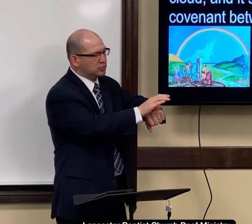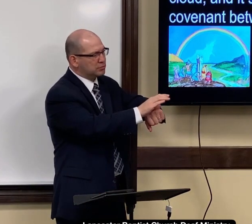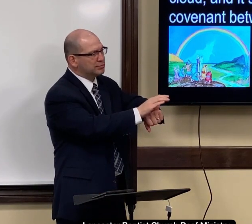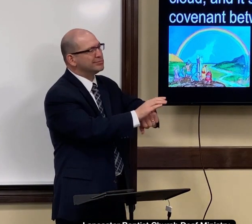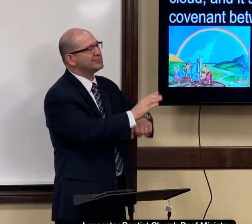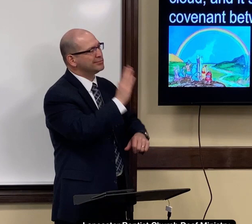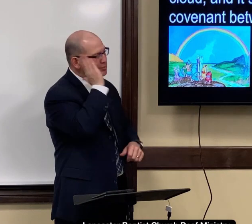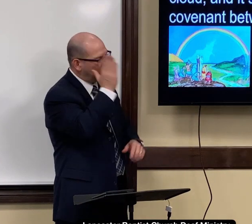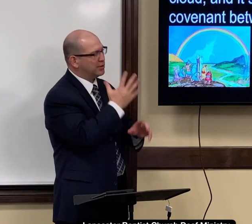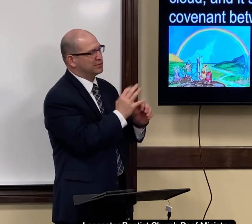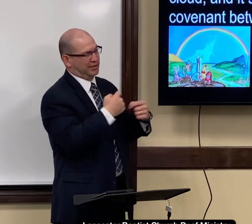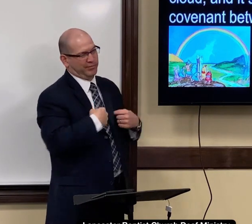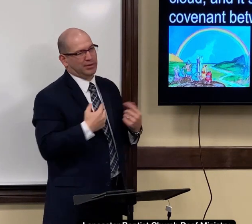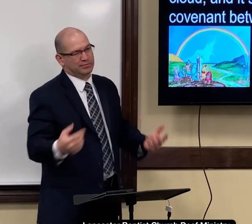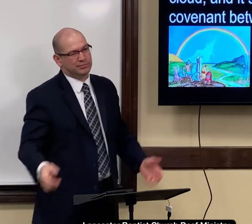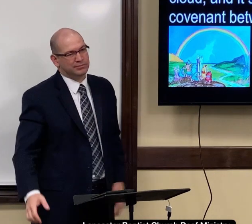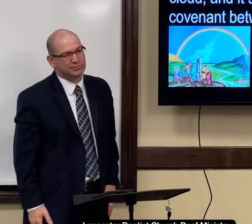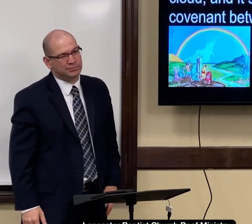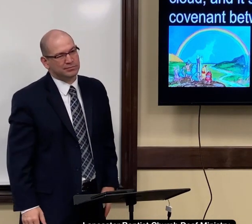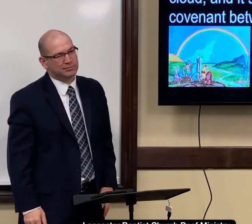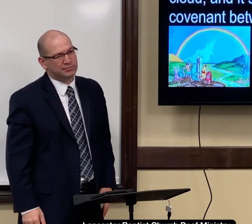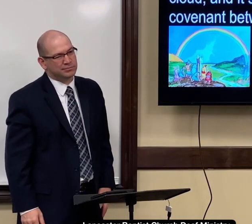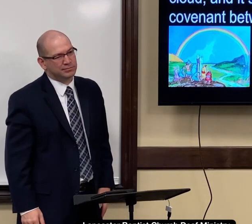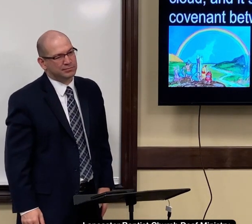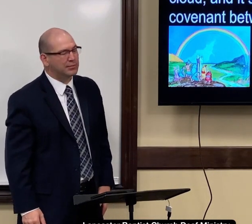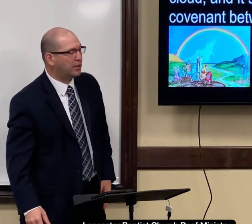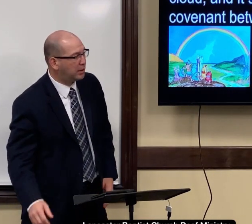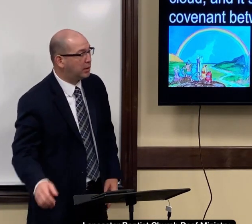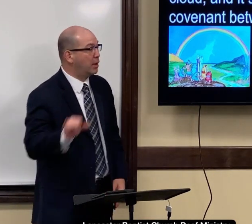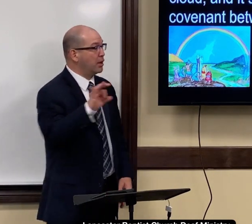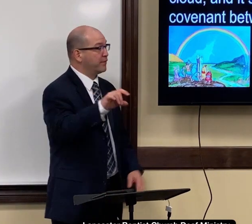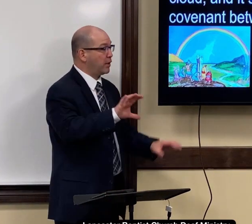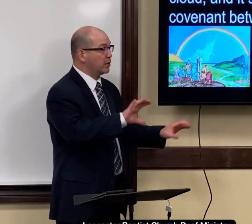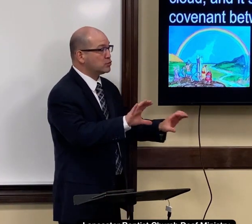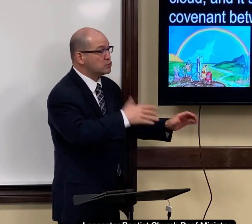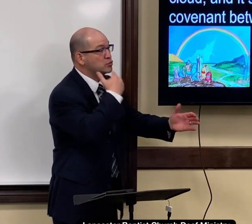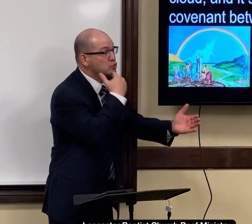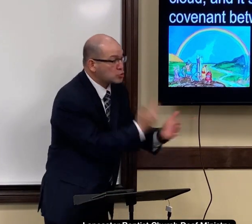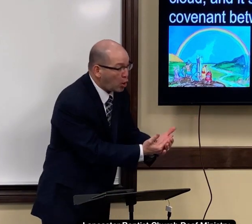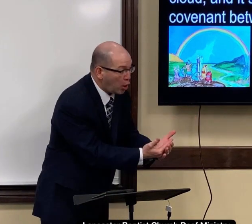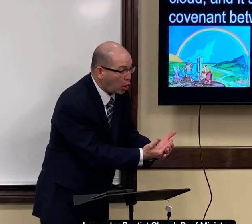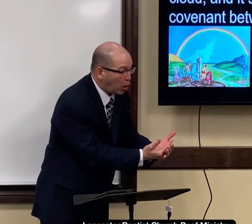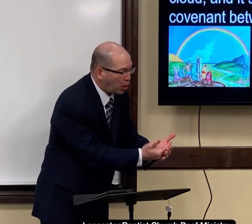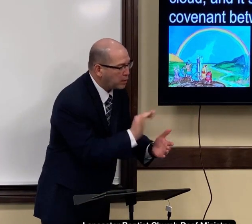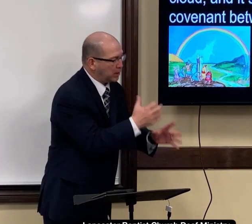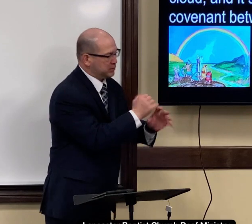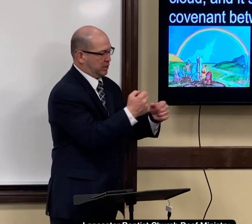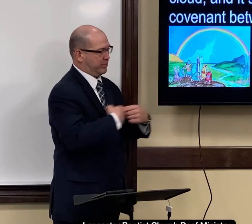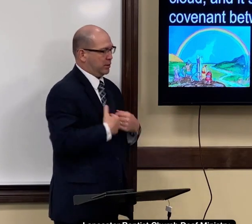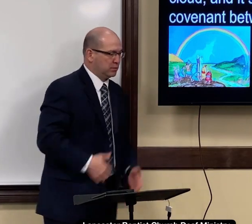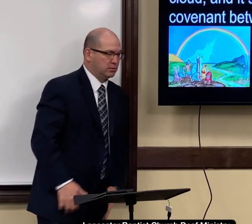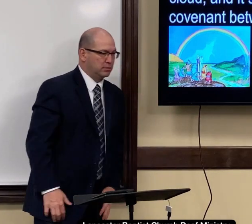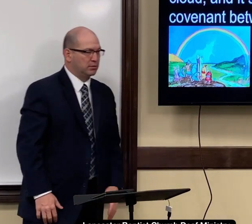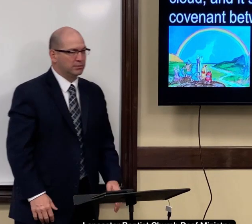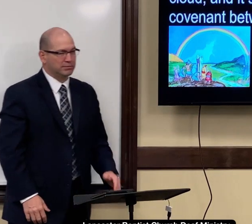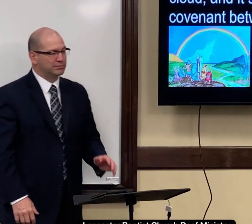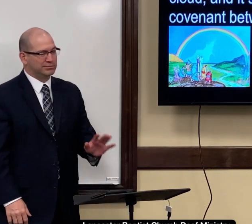i go to church that's good enough to save me or if i do enough good things i will be